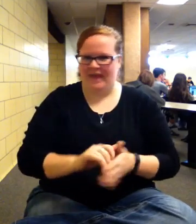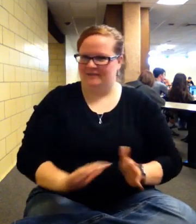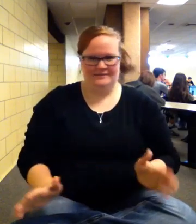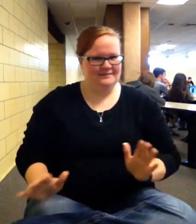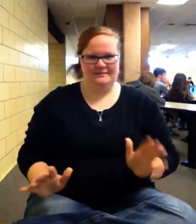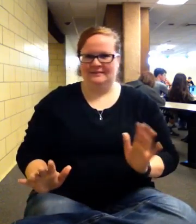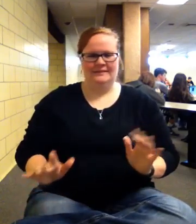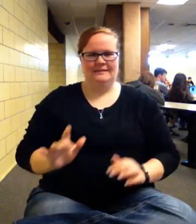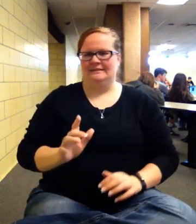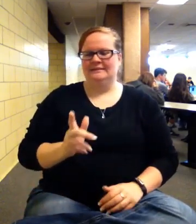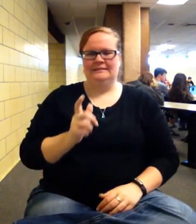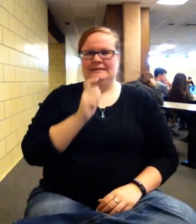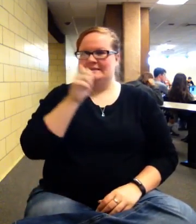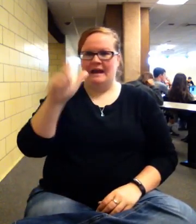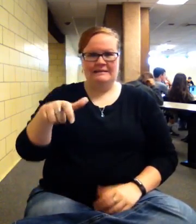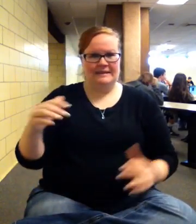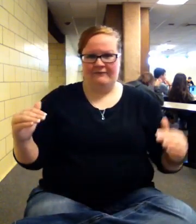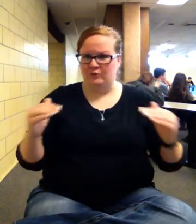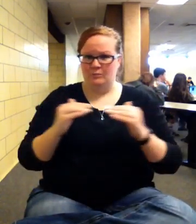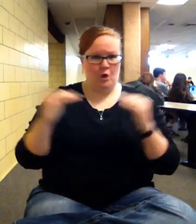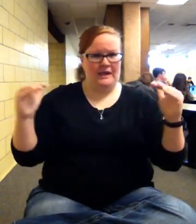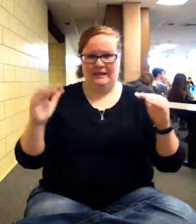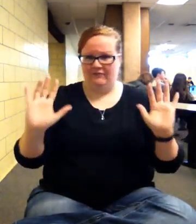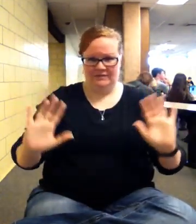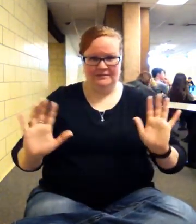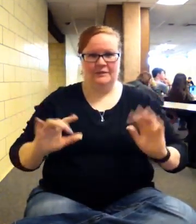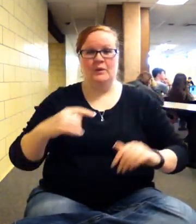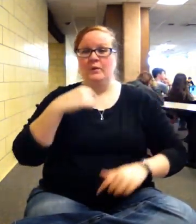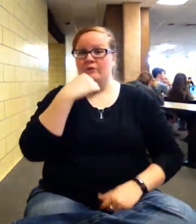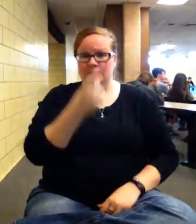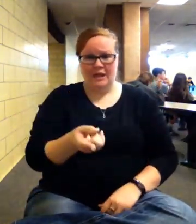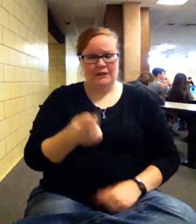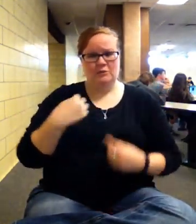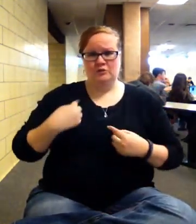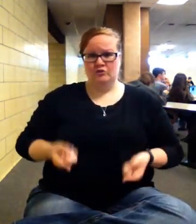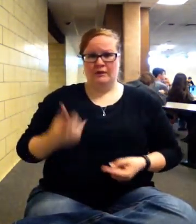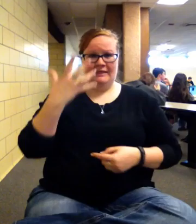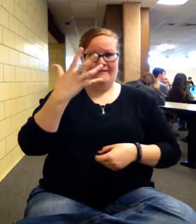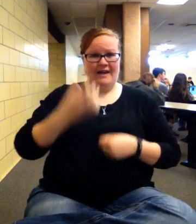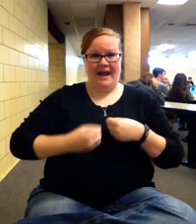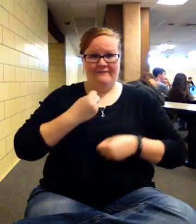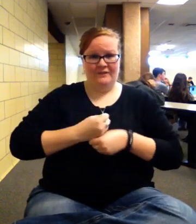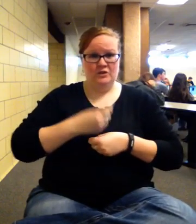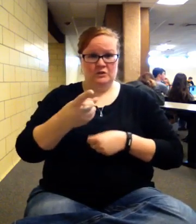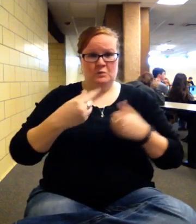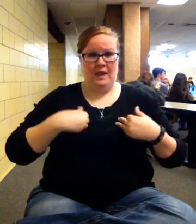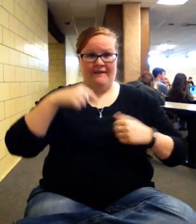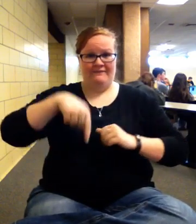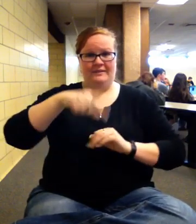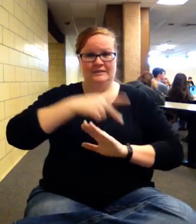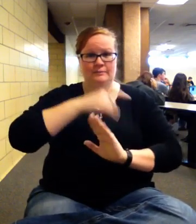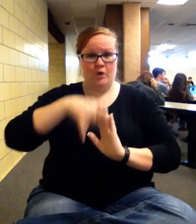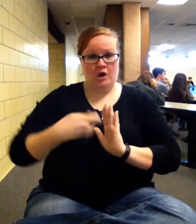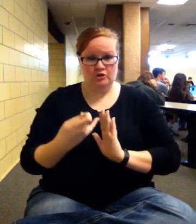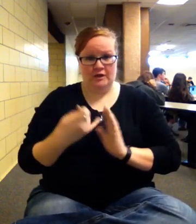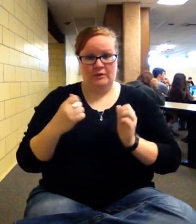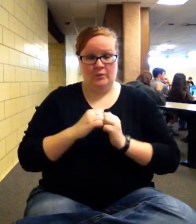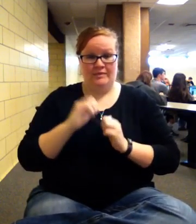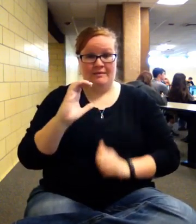somehow. All they're telling you is during the five years that you have this project, with the cash flows that you would be getting, you never